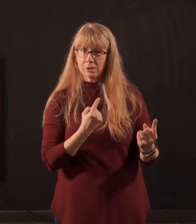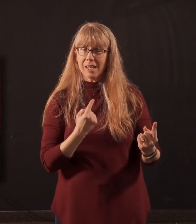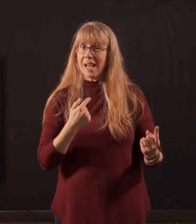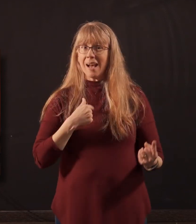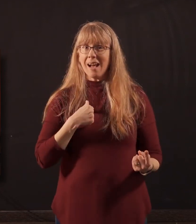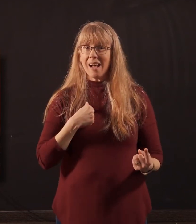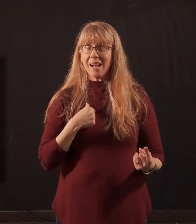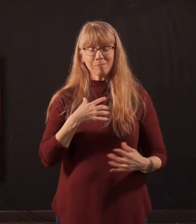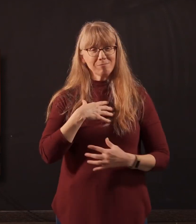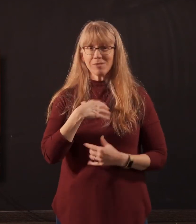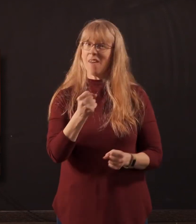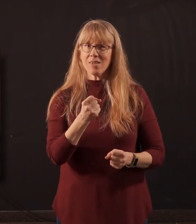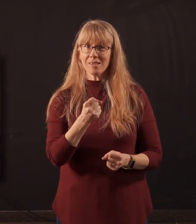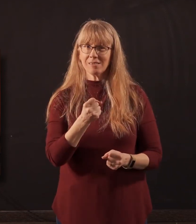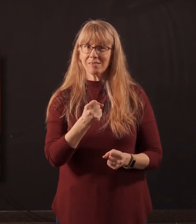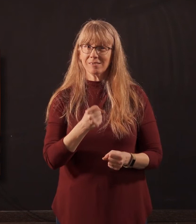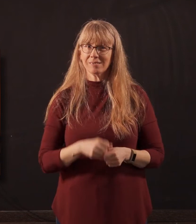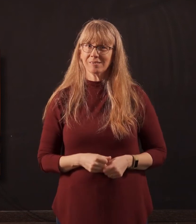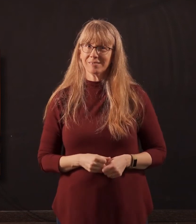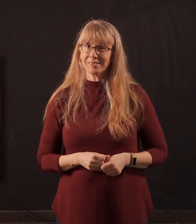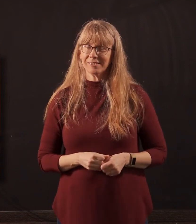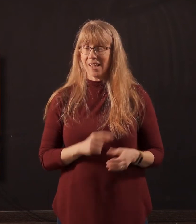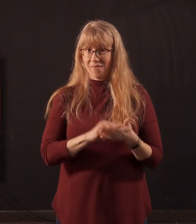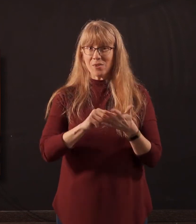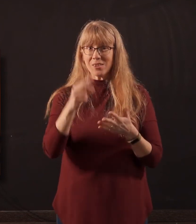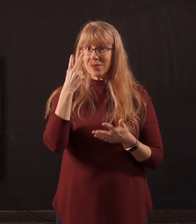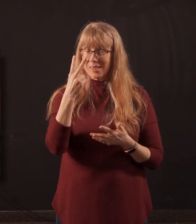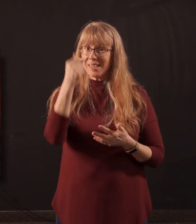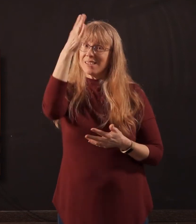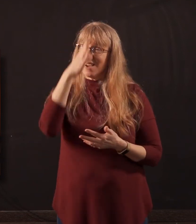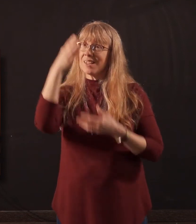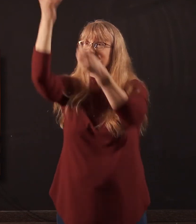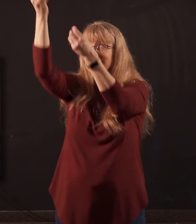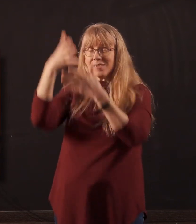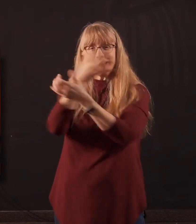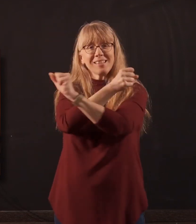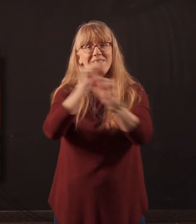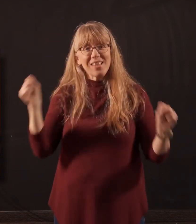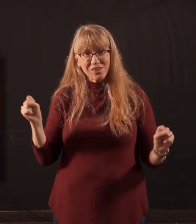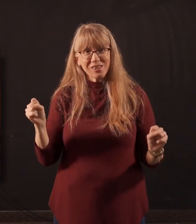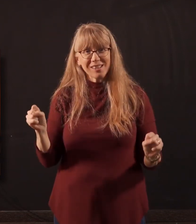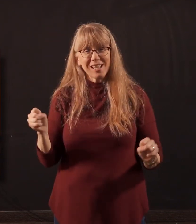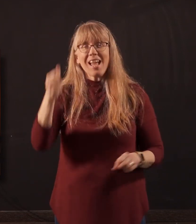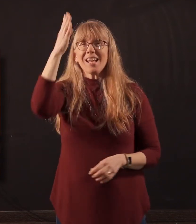confident. In this verse, we see that God is salvation. God will deliver